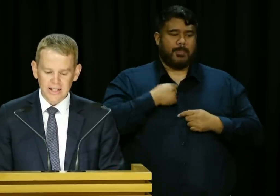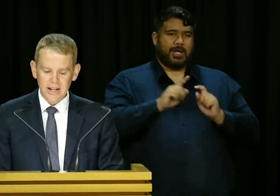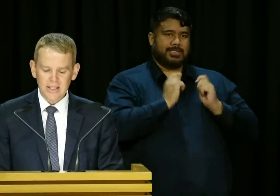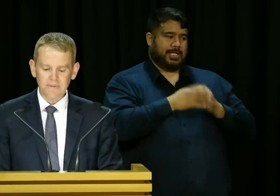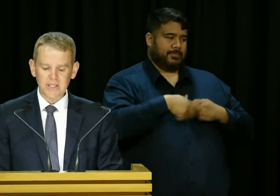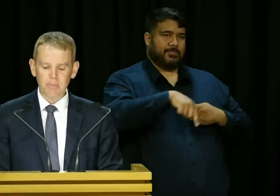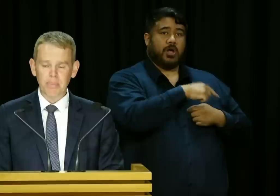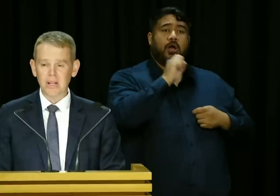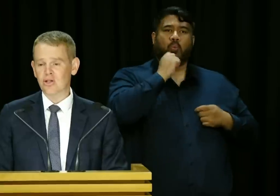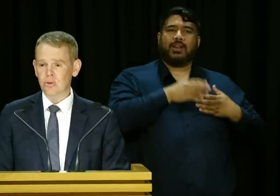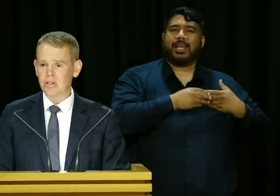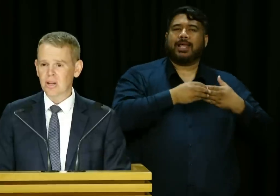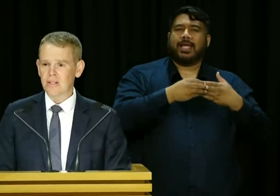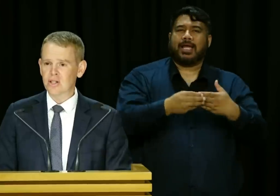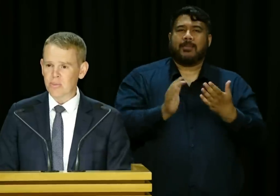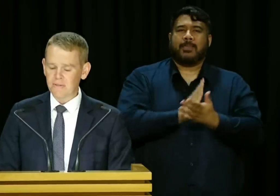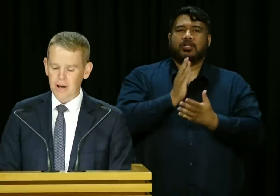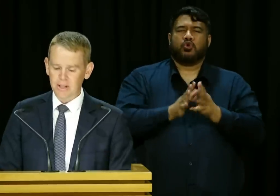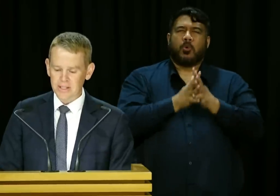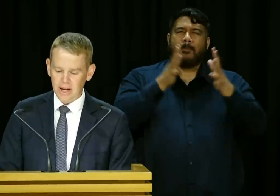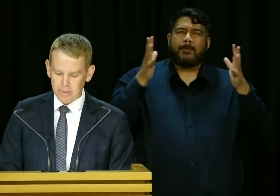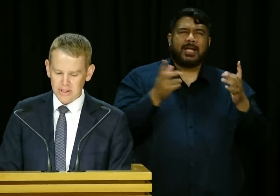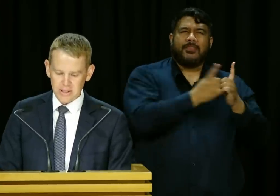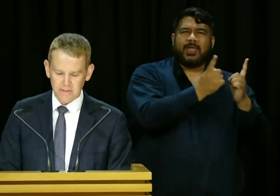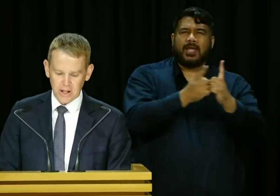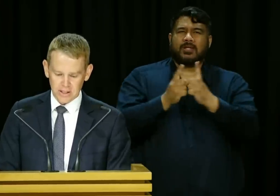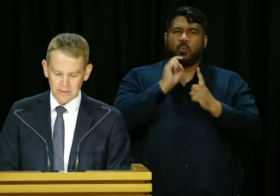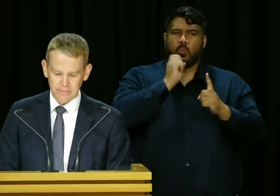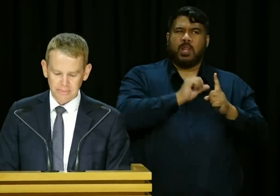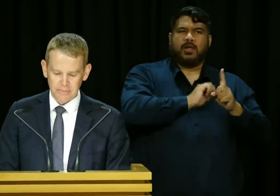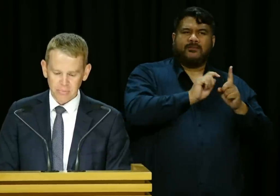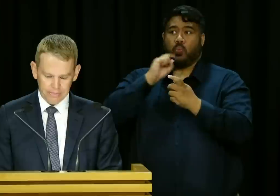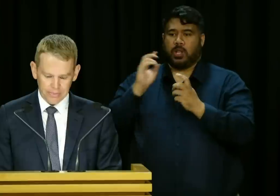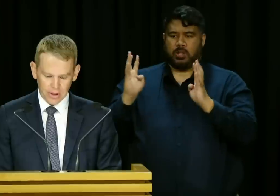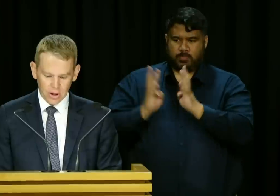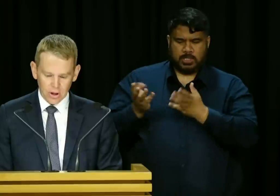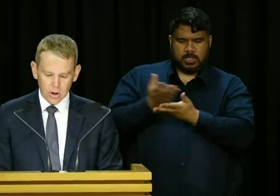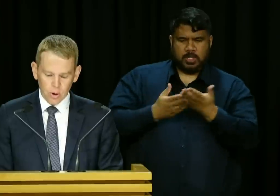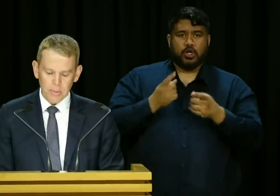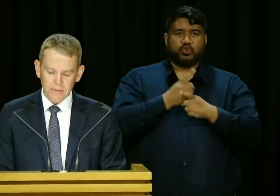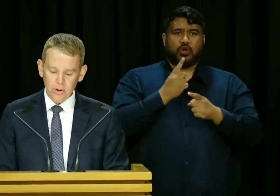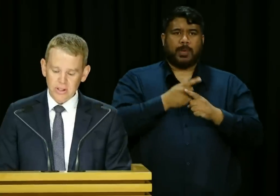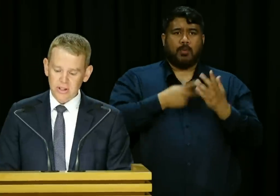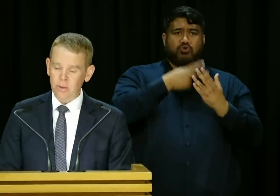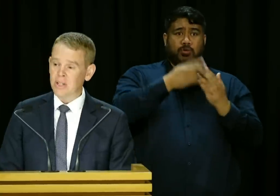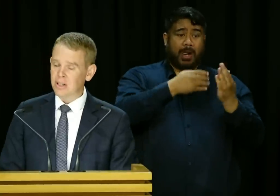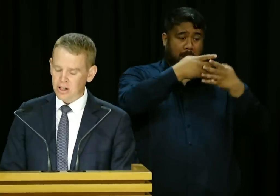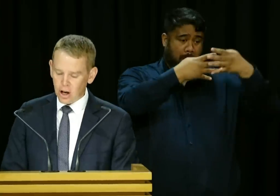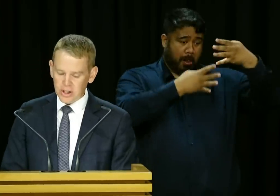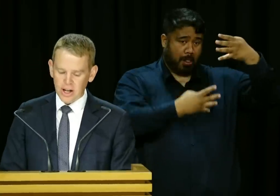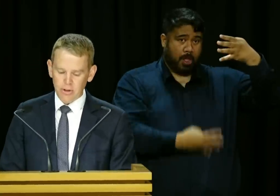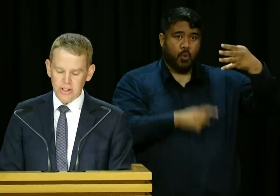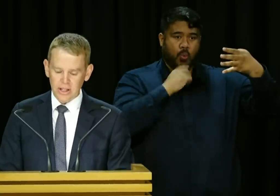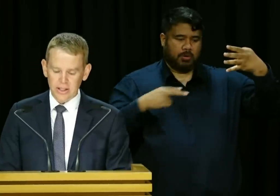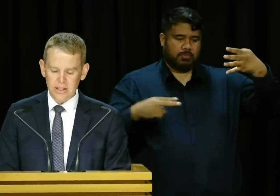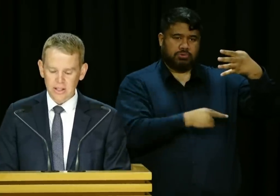hard to fix the big issues that so many families and businesses are facing. We will be focused on middle and